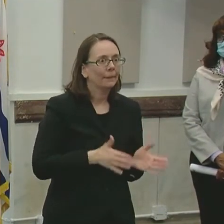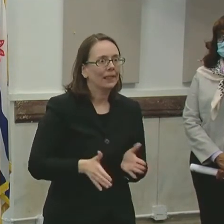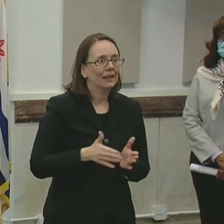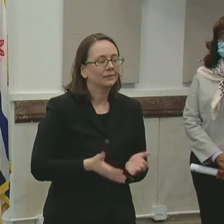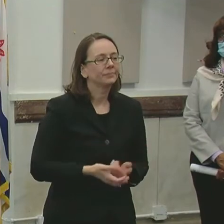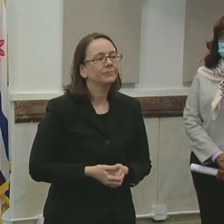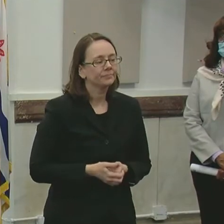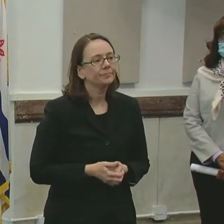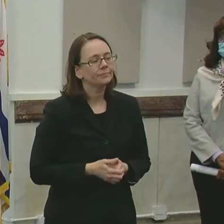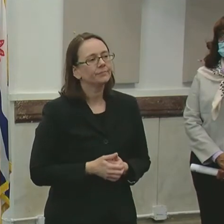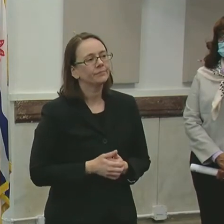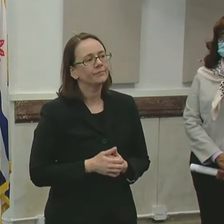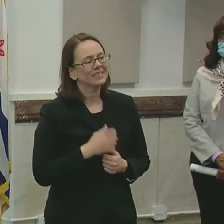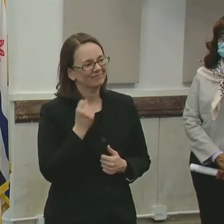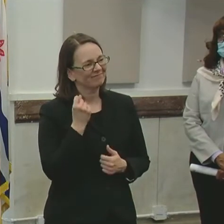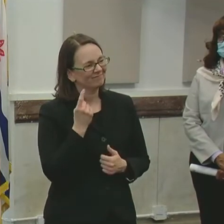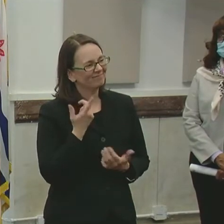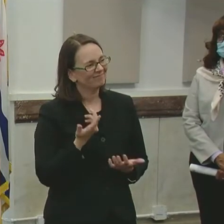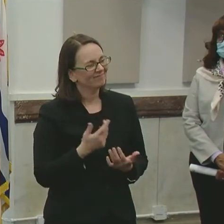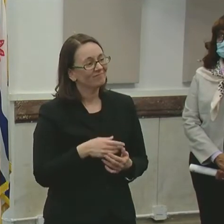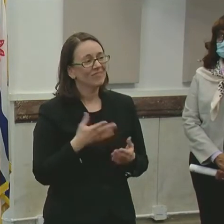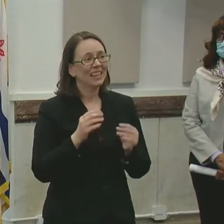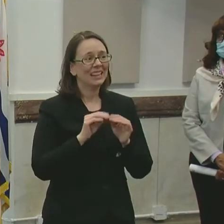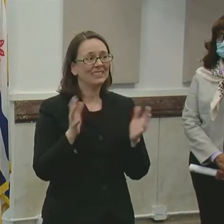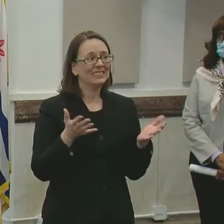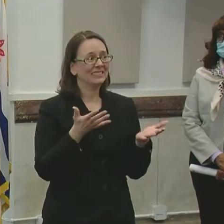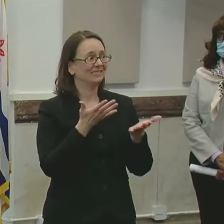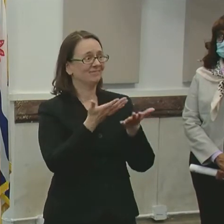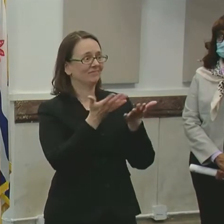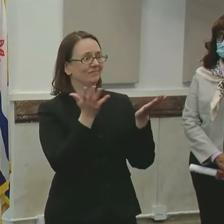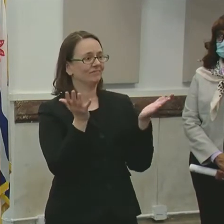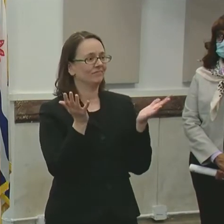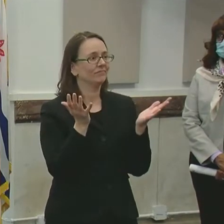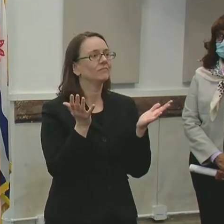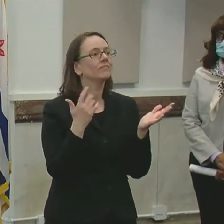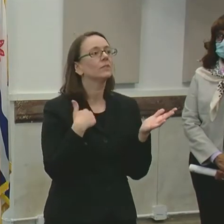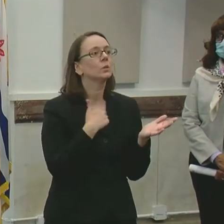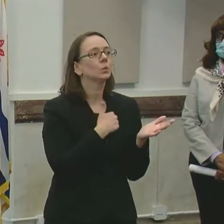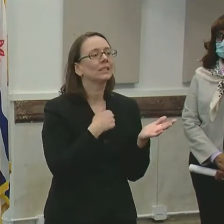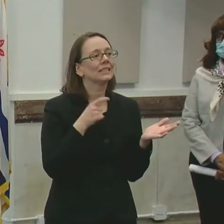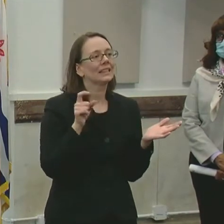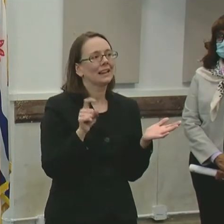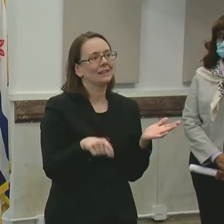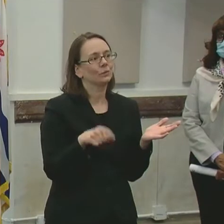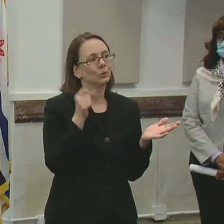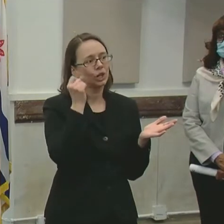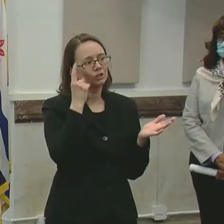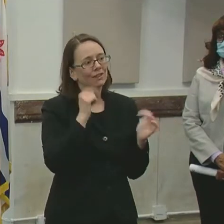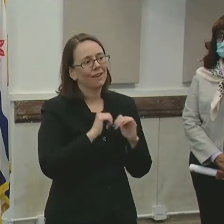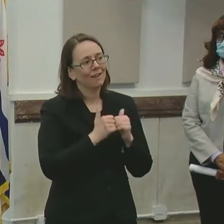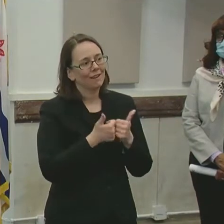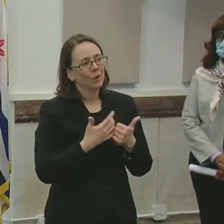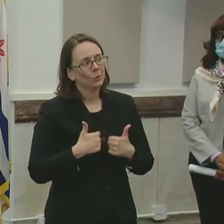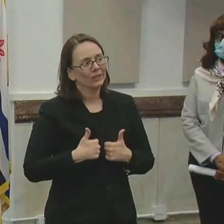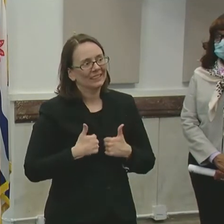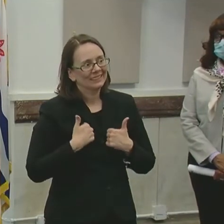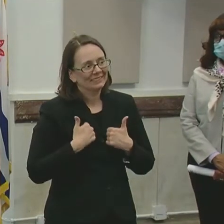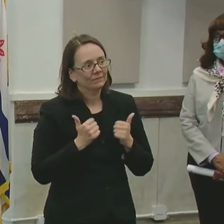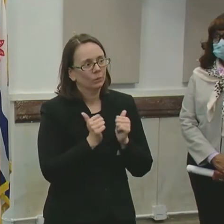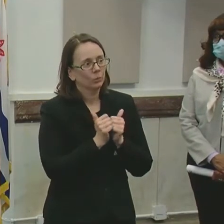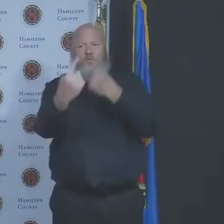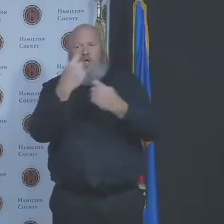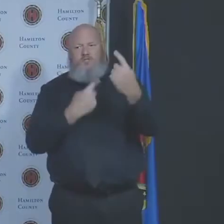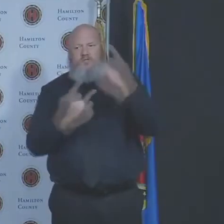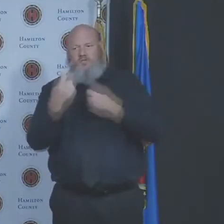for a mandate to wear masks, among other rules. We've got to figure out how to live with this pandemic. It's not going away